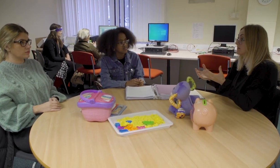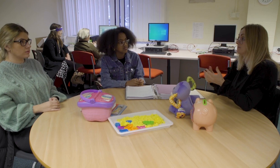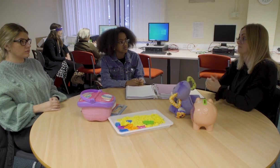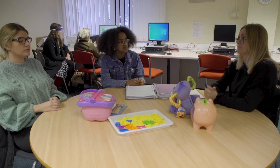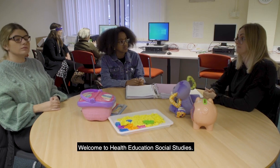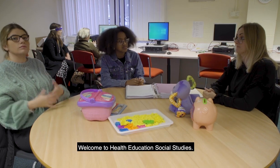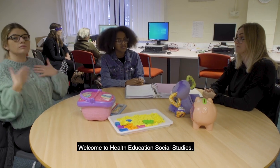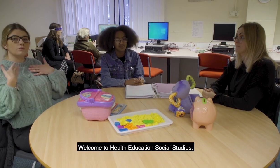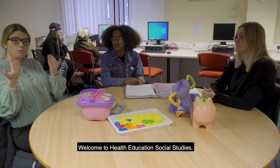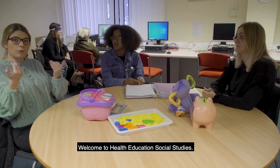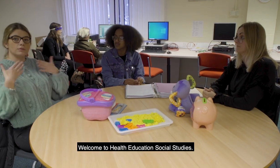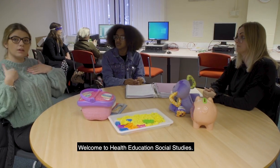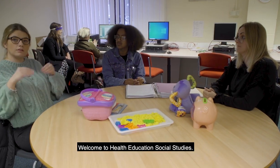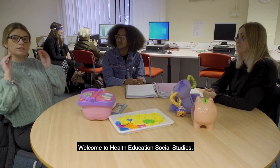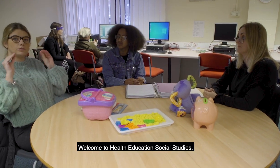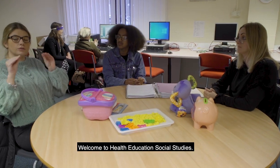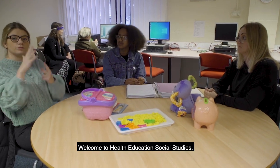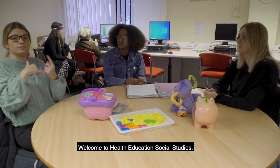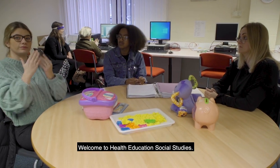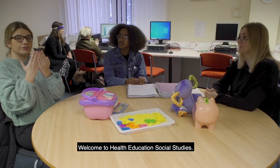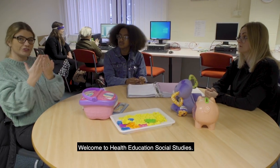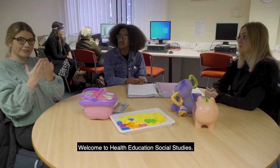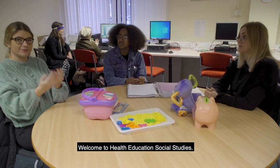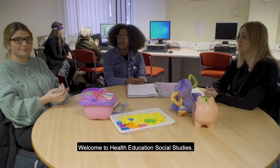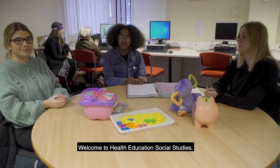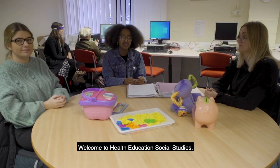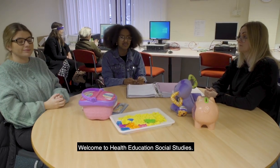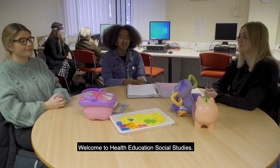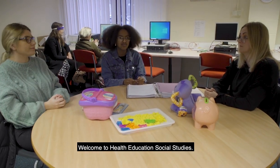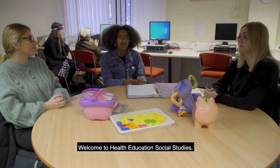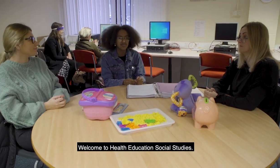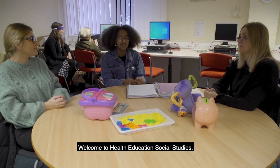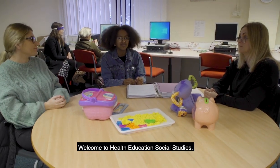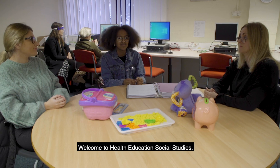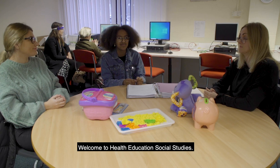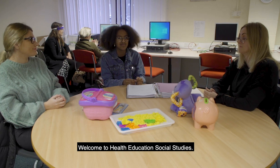Takahashi, the Opened Access Group. Welcome to Health Education Social Studies.